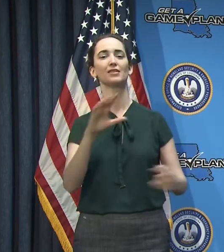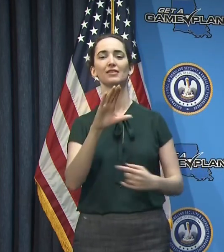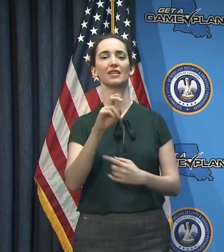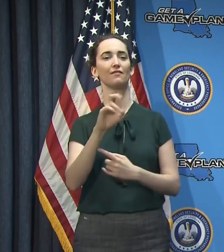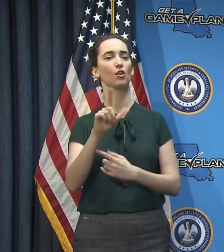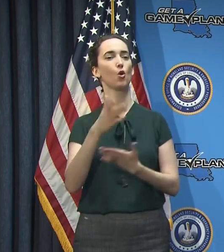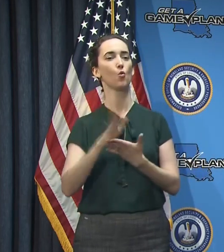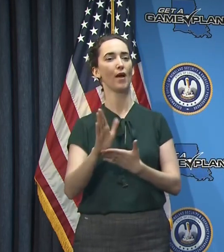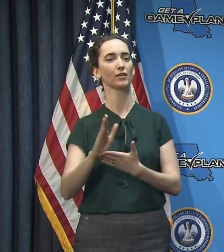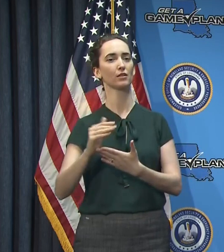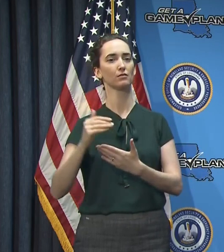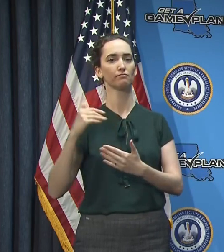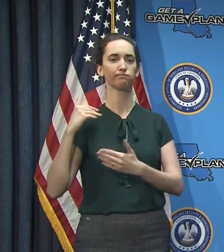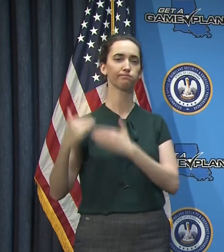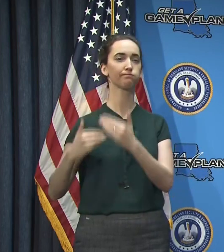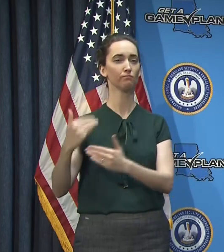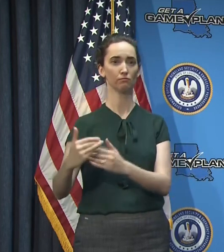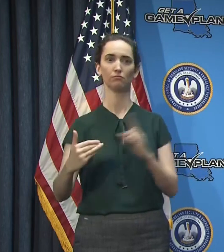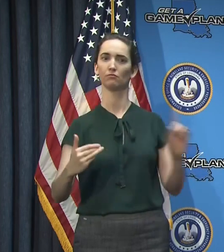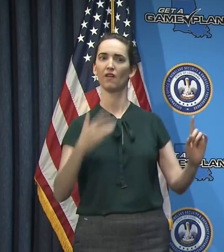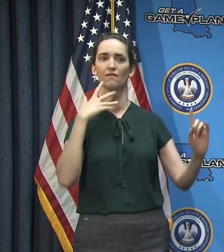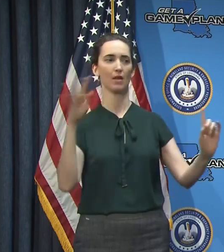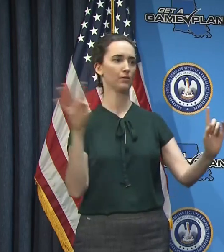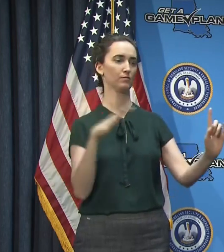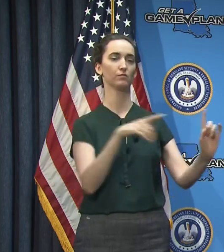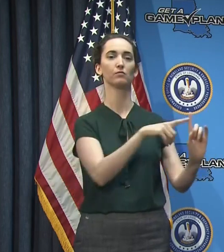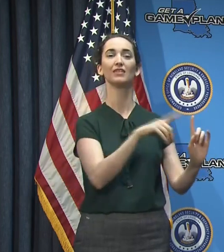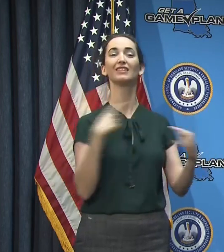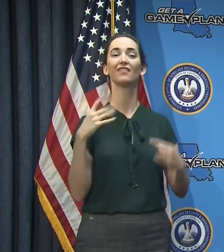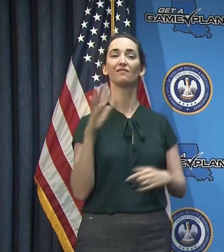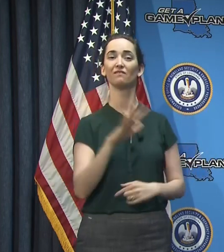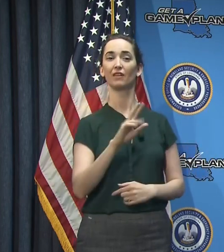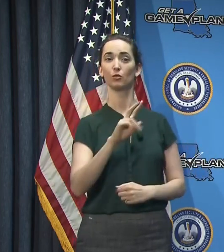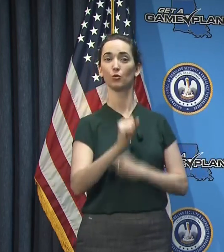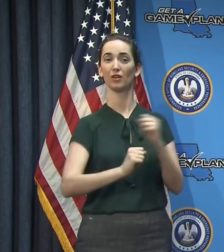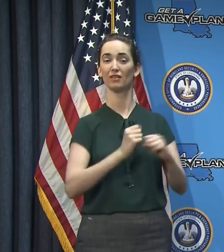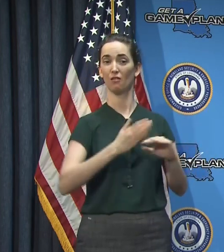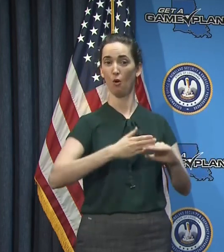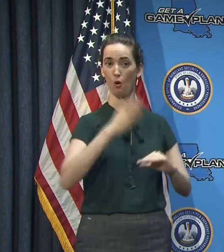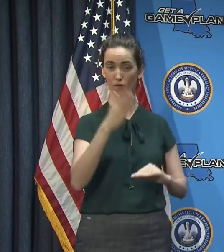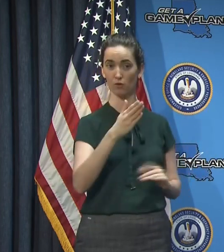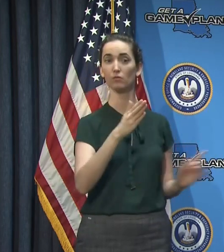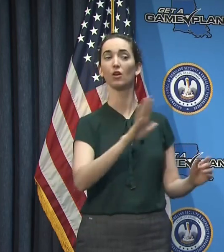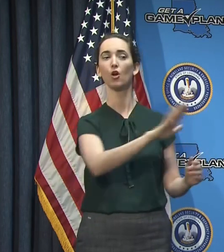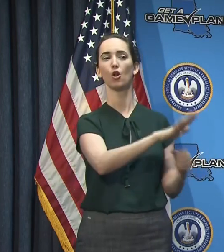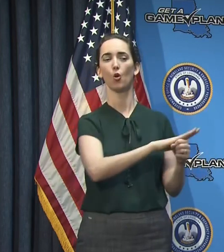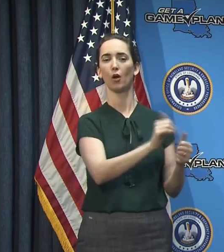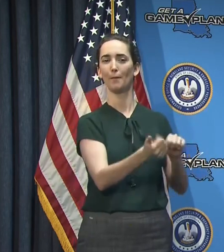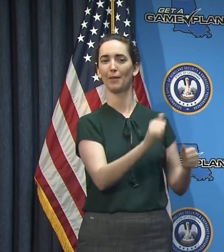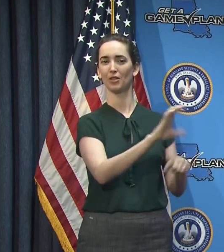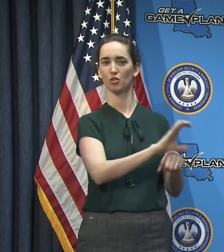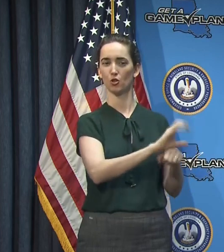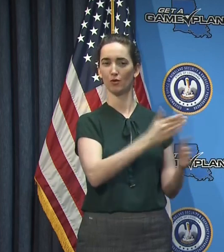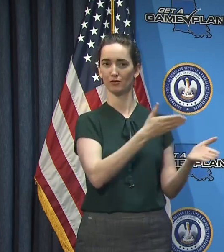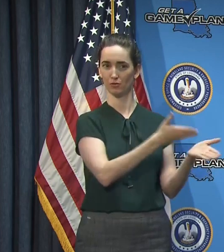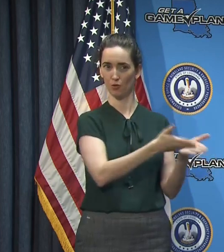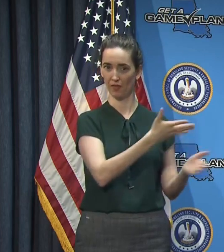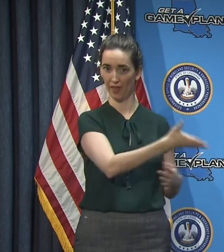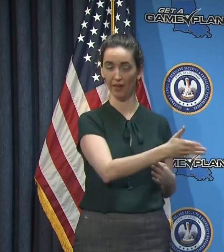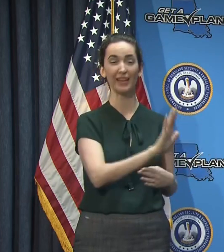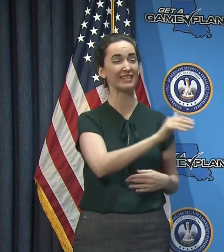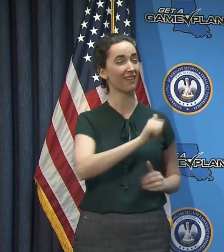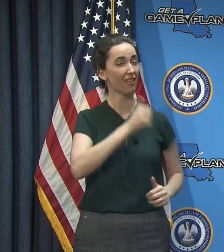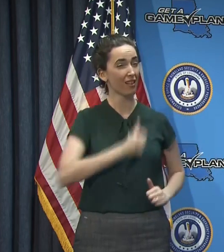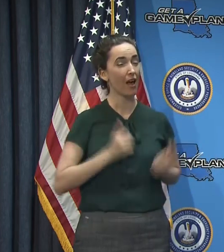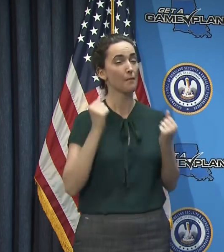Pastor Blake served the Mount Canaan Baptist Church for more than 52 years. He endured many hardships during his life and, in fact,